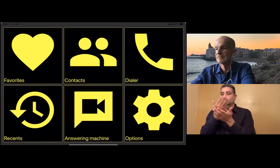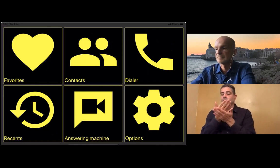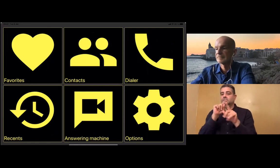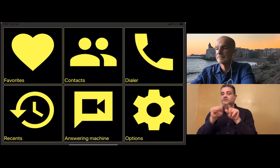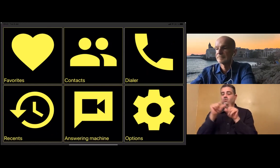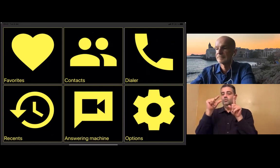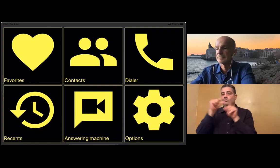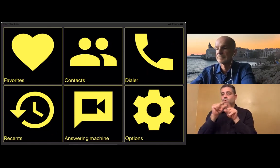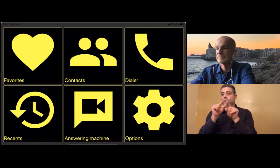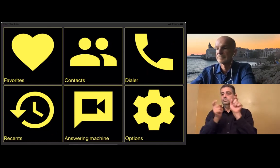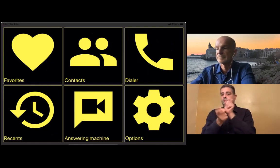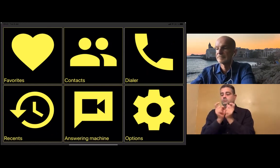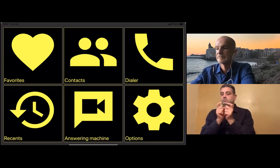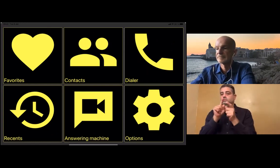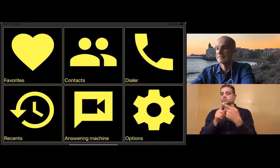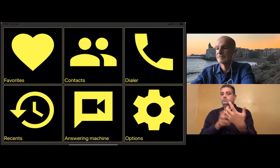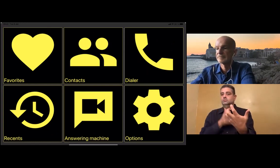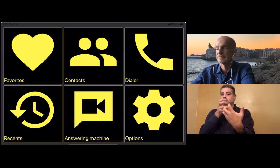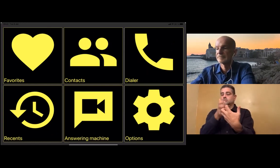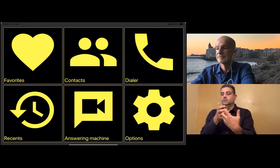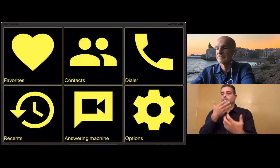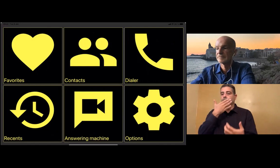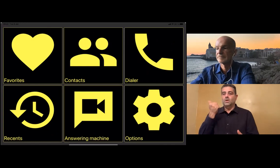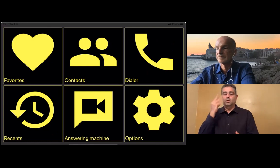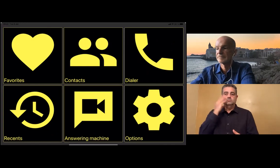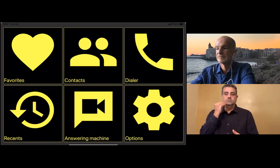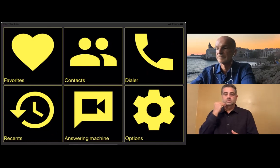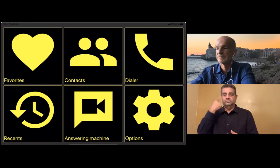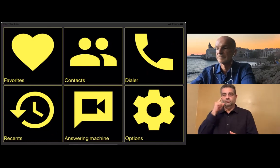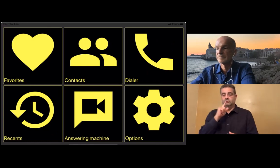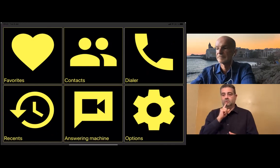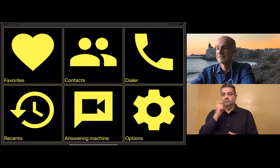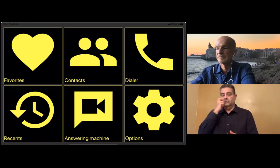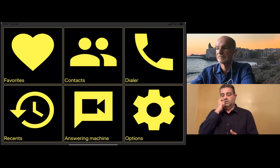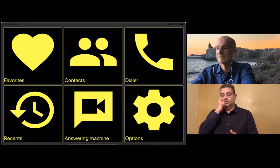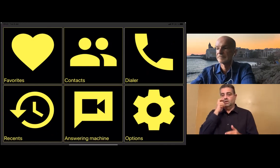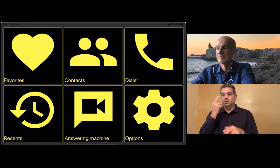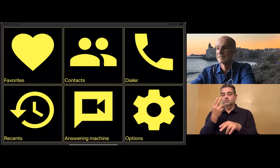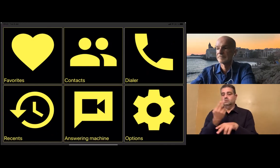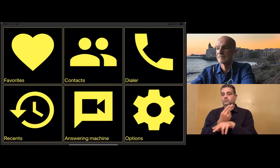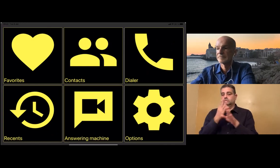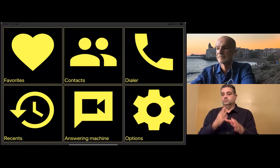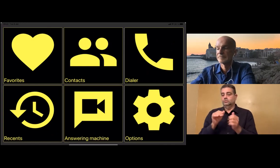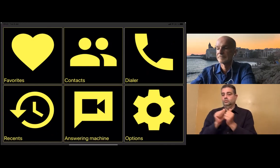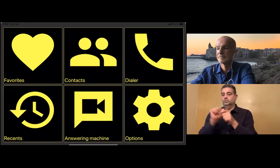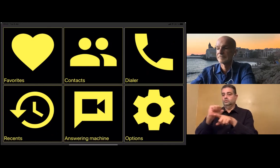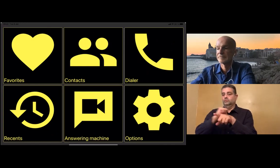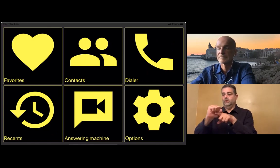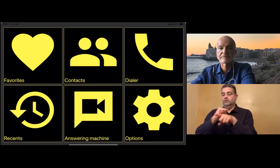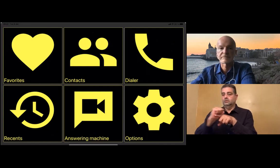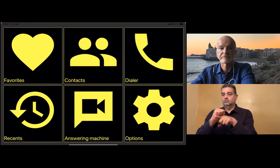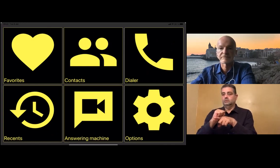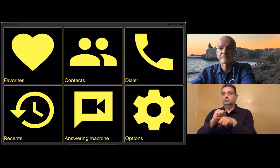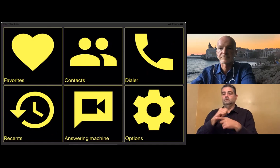And this is one example of how we can actually differentiate the front screen to fit